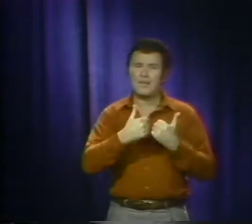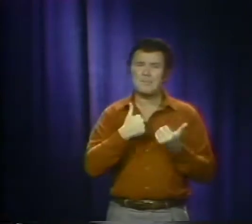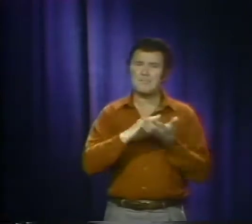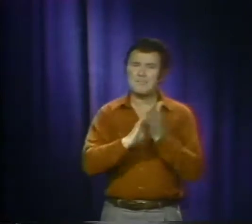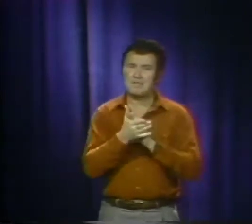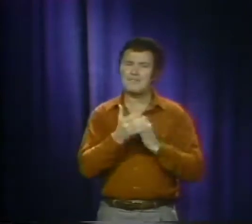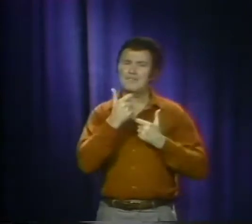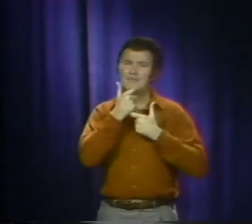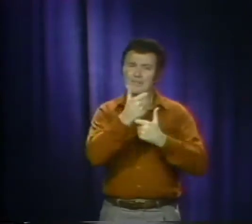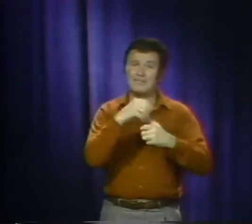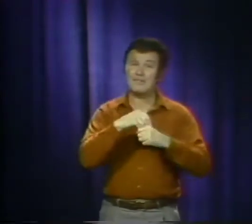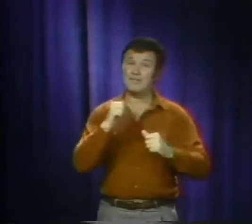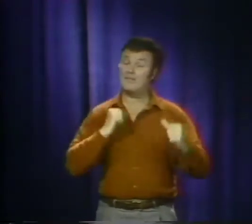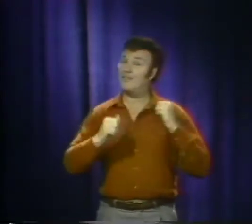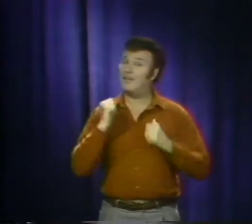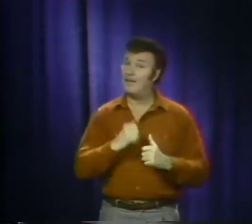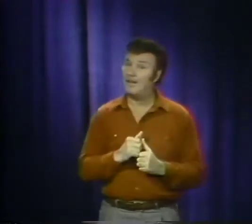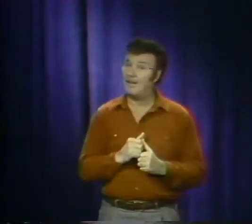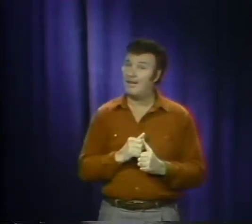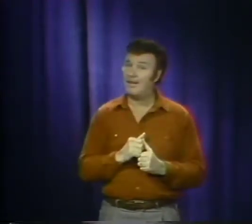I guess that's how I became interested in theater.